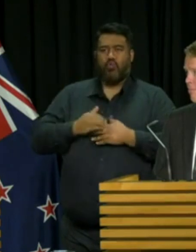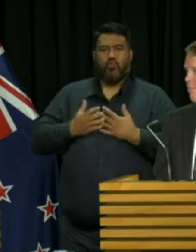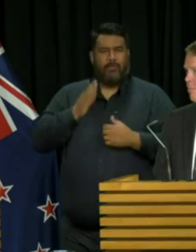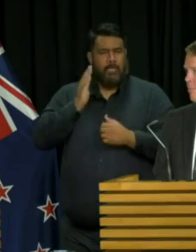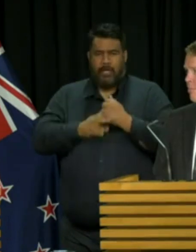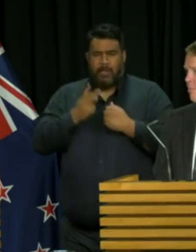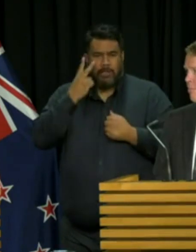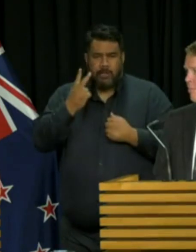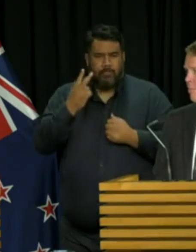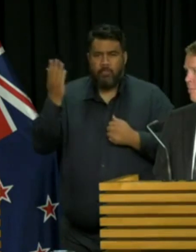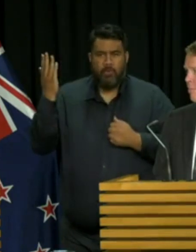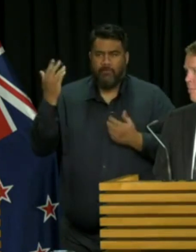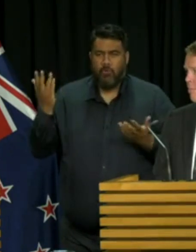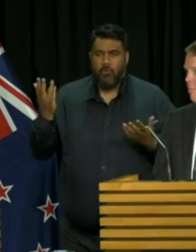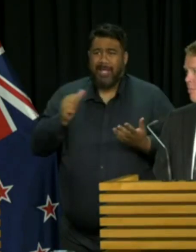leaving your own people stateless.